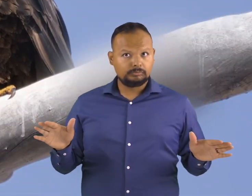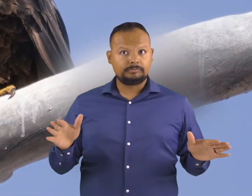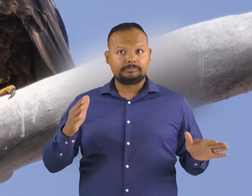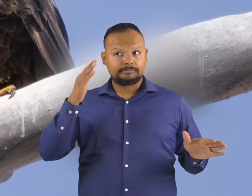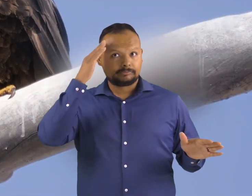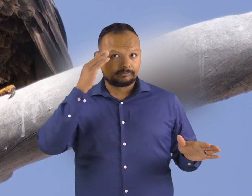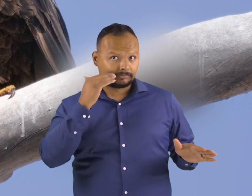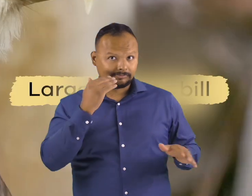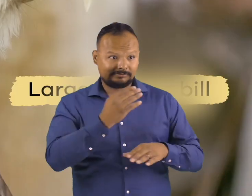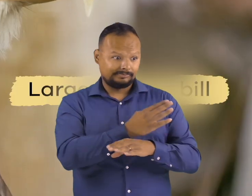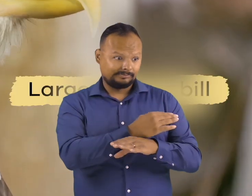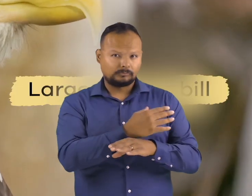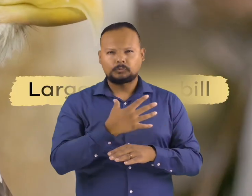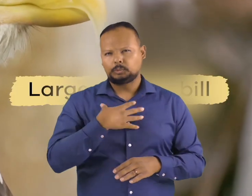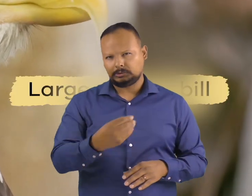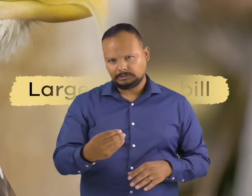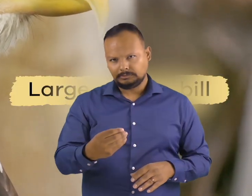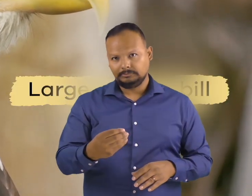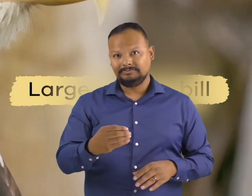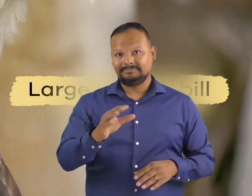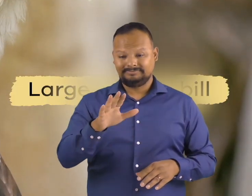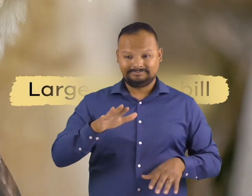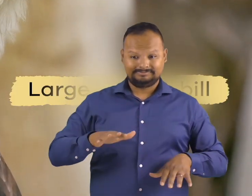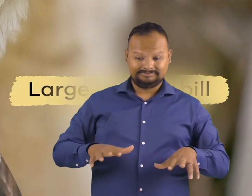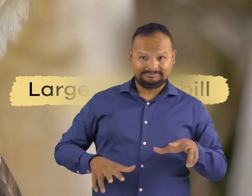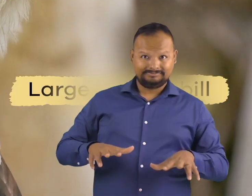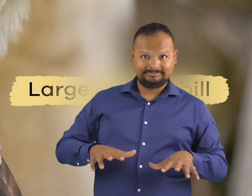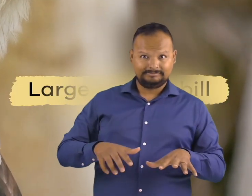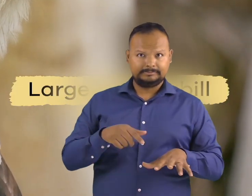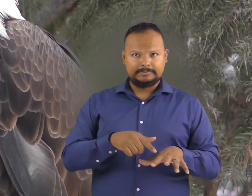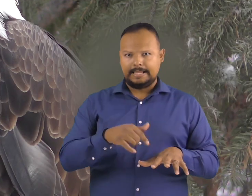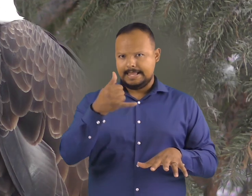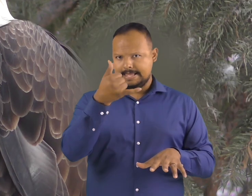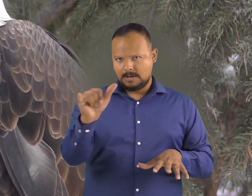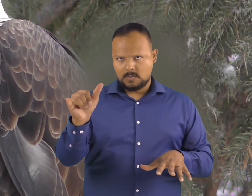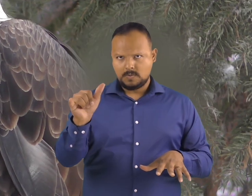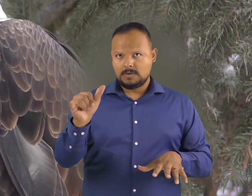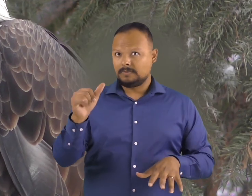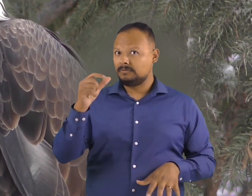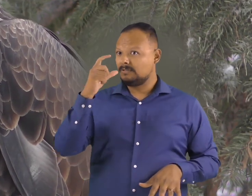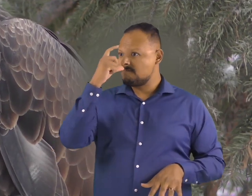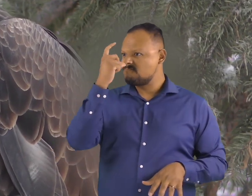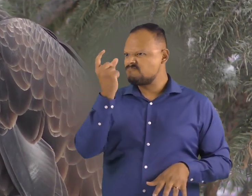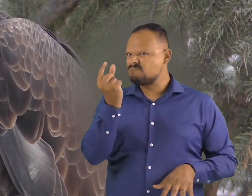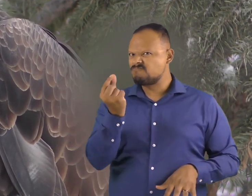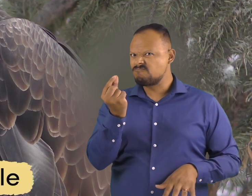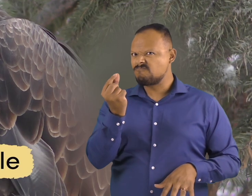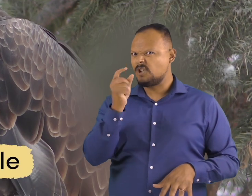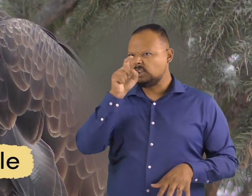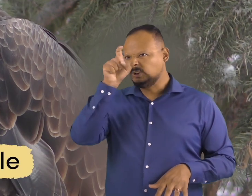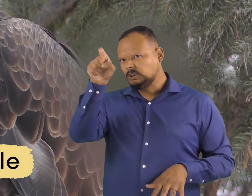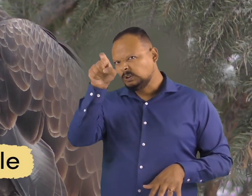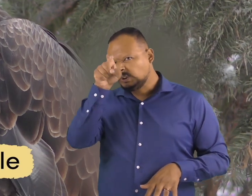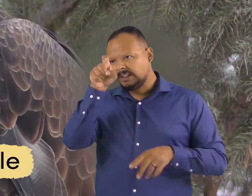yellow feet and a large, hooked bill. While people like to call it an American Eagle